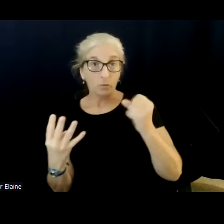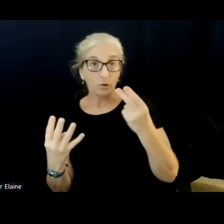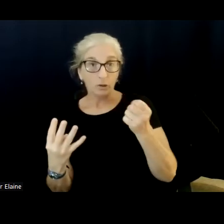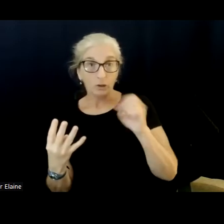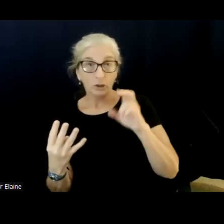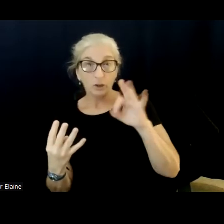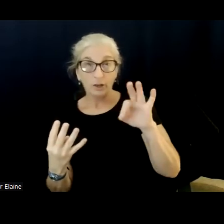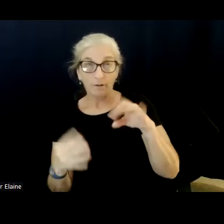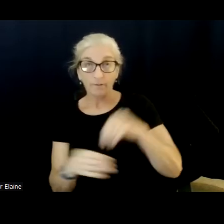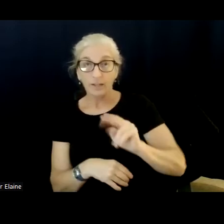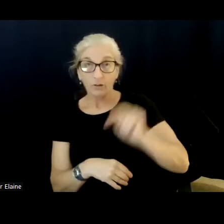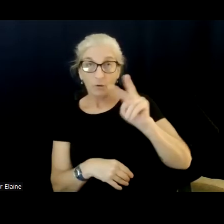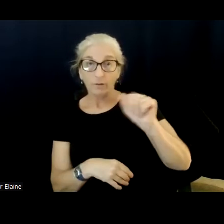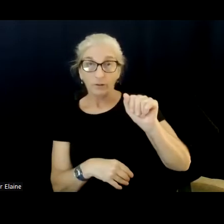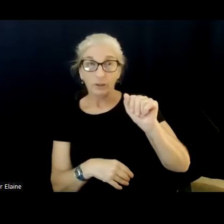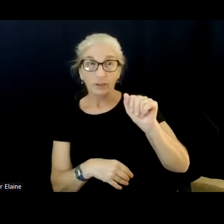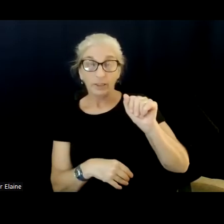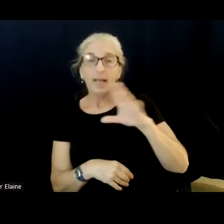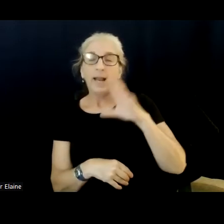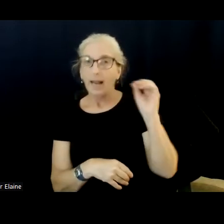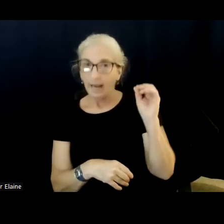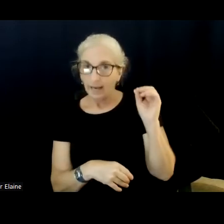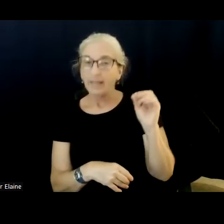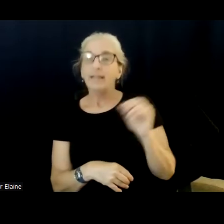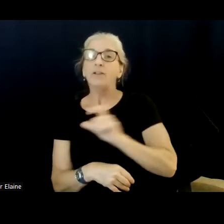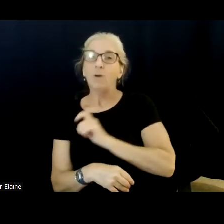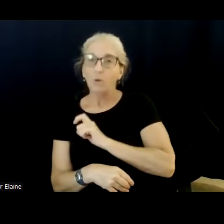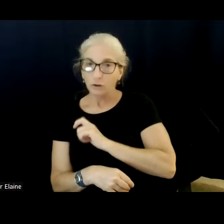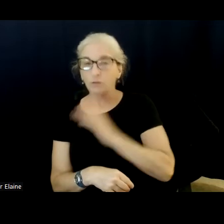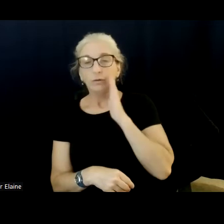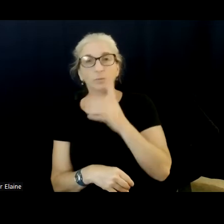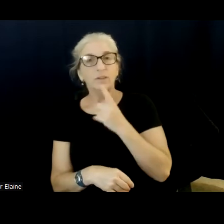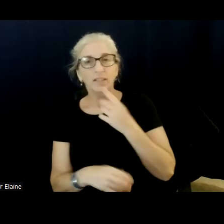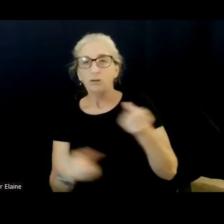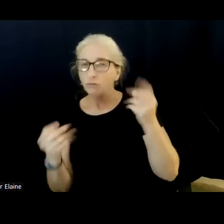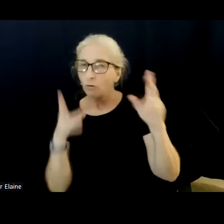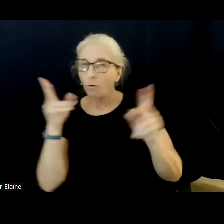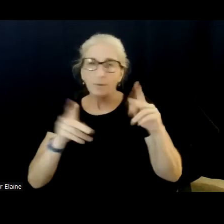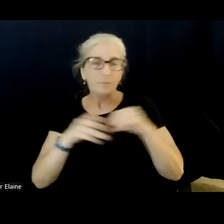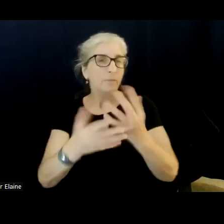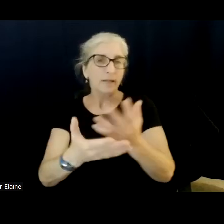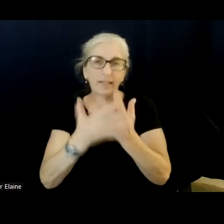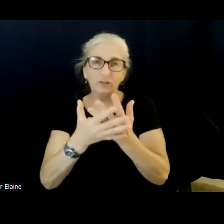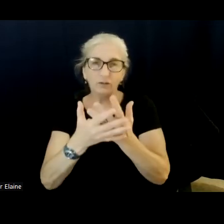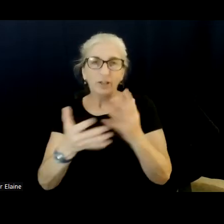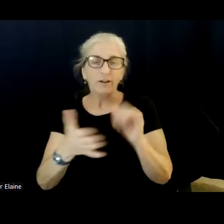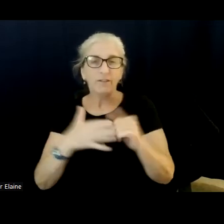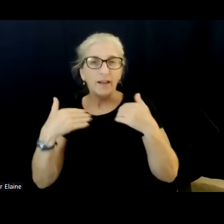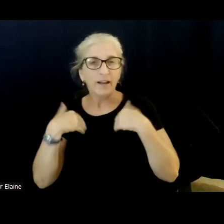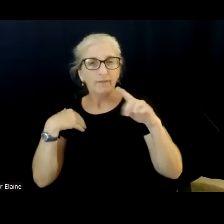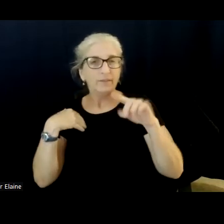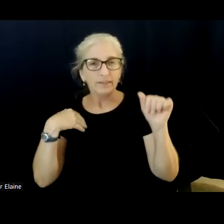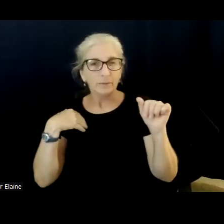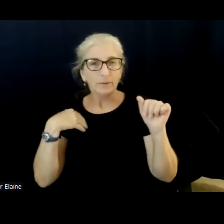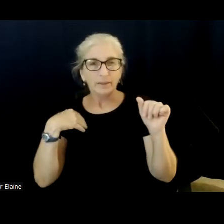have is the number of people that are locked up with disabilities rather than, you know, deeply criminal behavior. Um, I was deeply